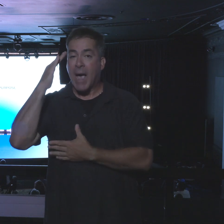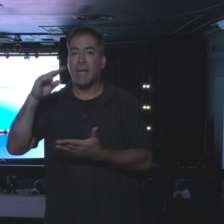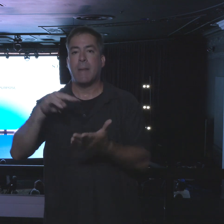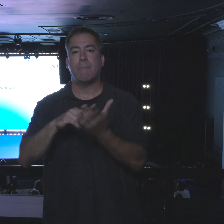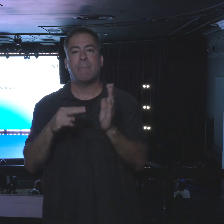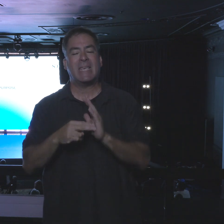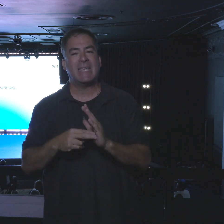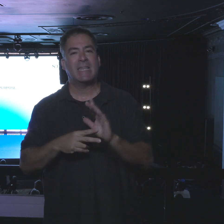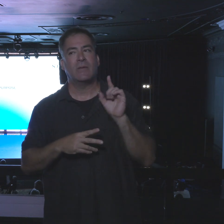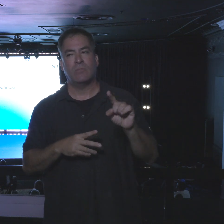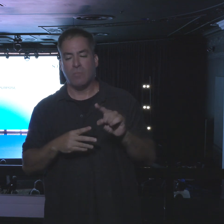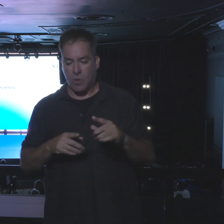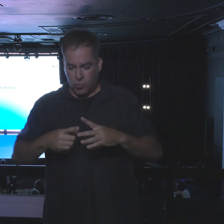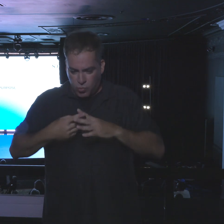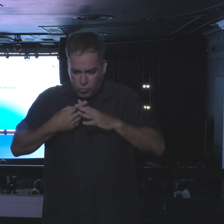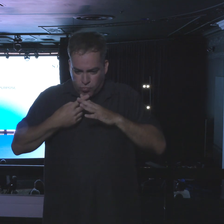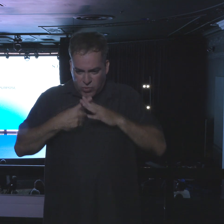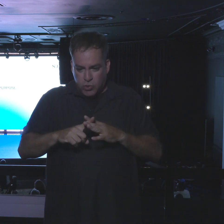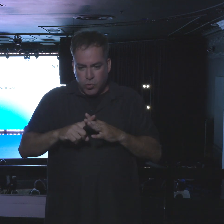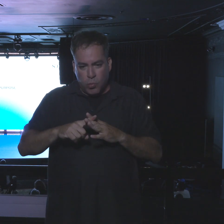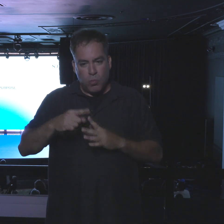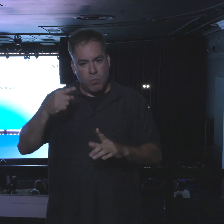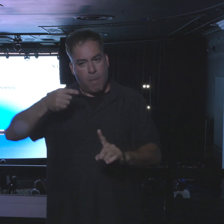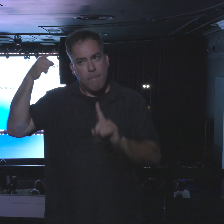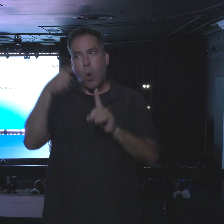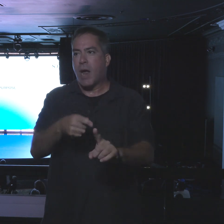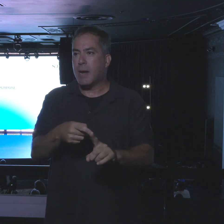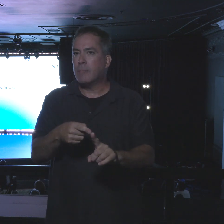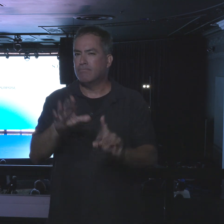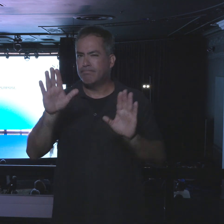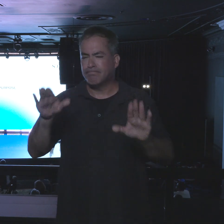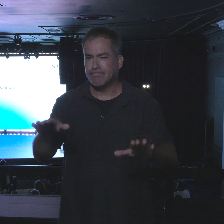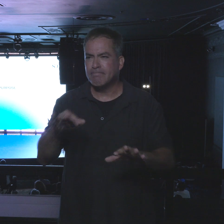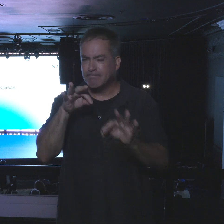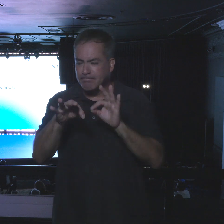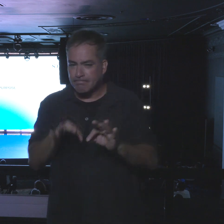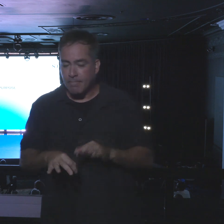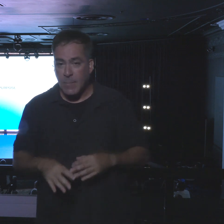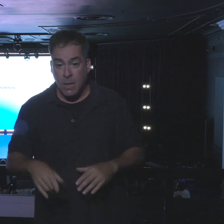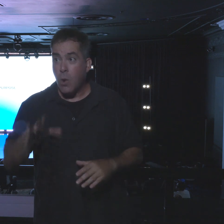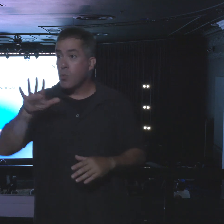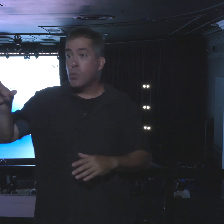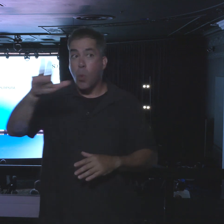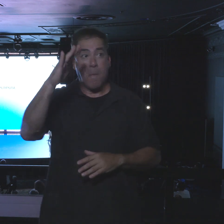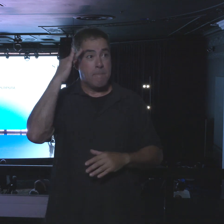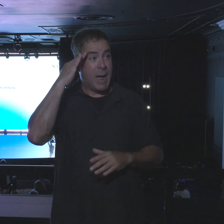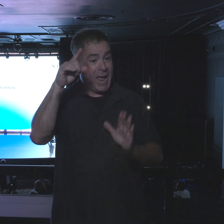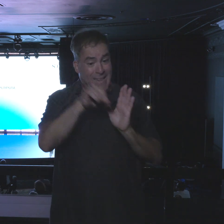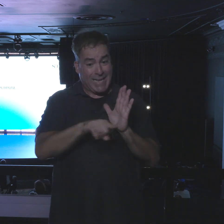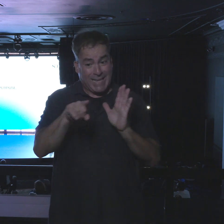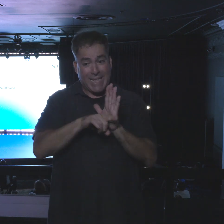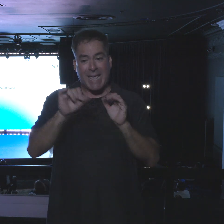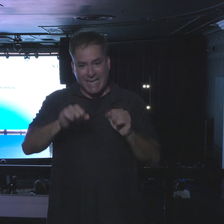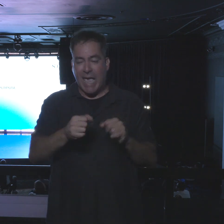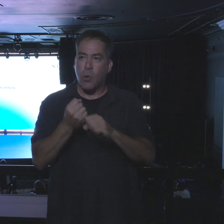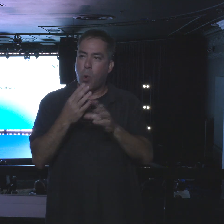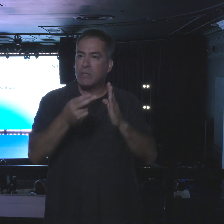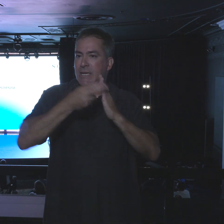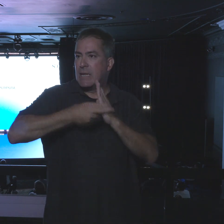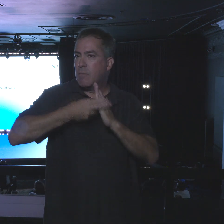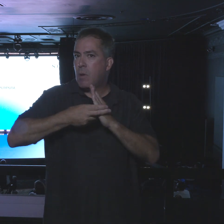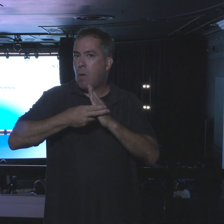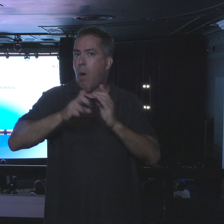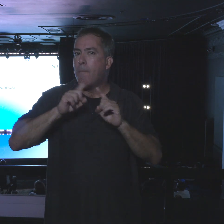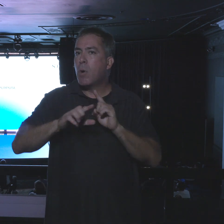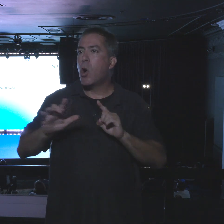original purpose. So let me say this. Negative thinking is automatic, but a transformed mind